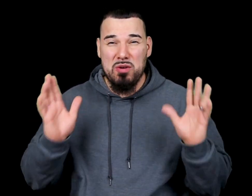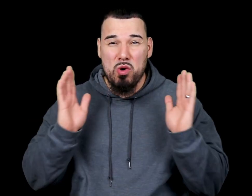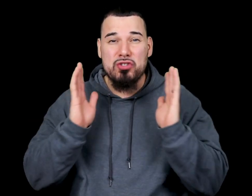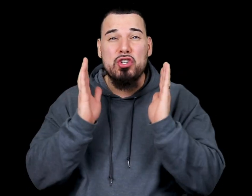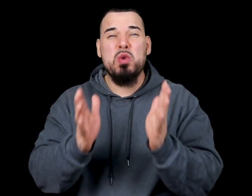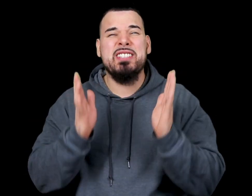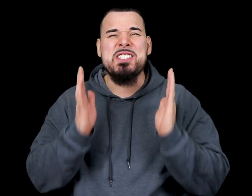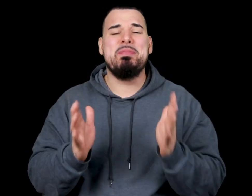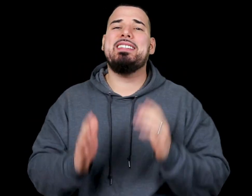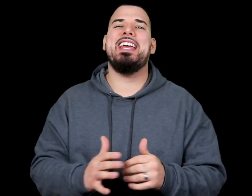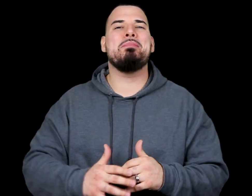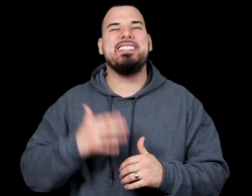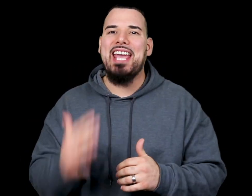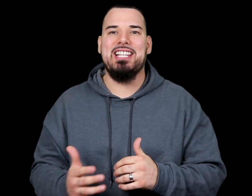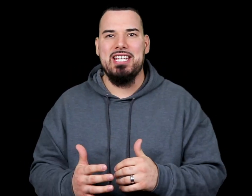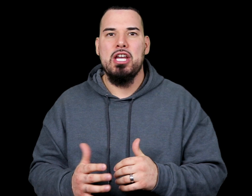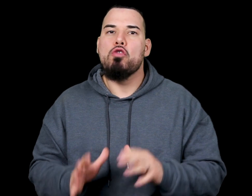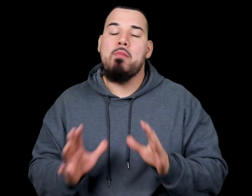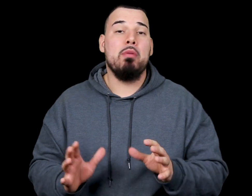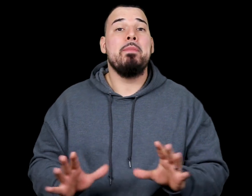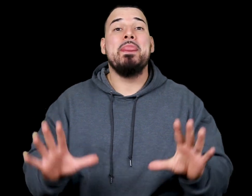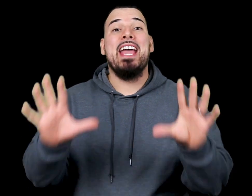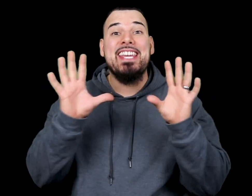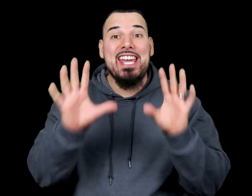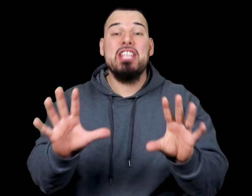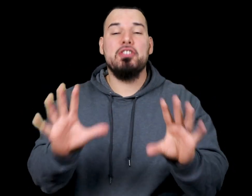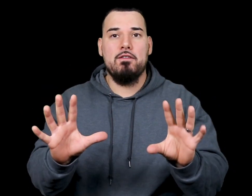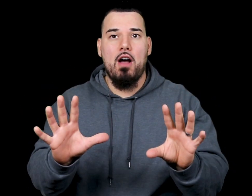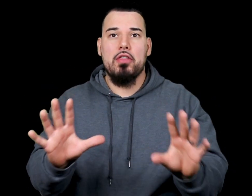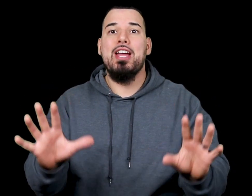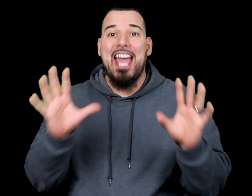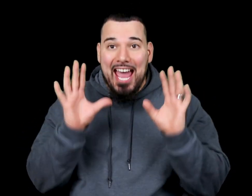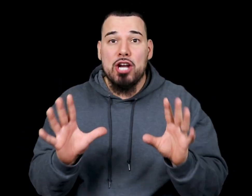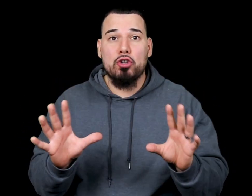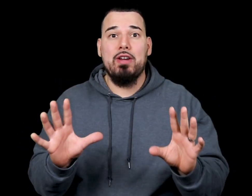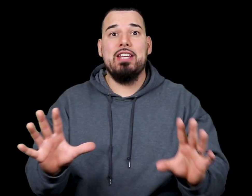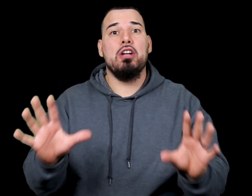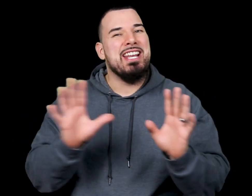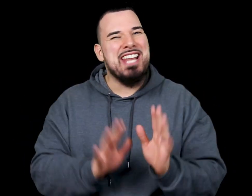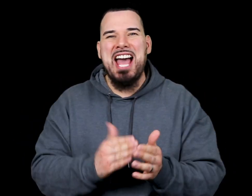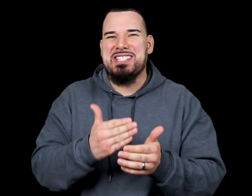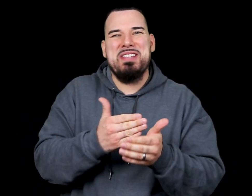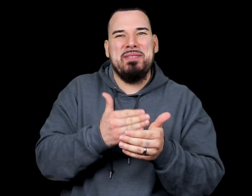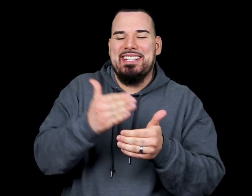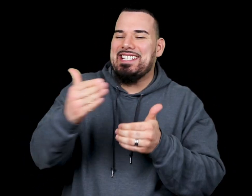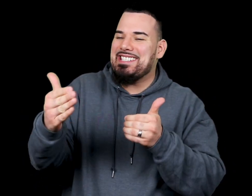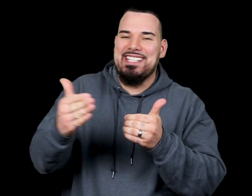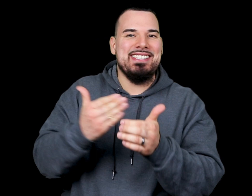he wants you to speak to him daily. Remember that he is your father and creator, not some distant,